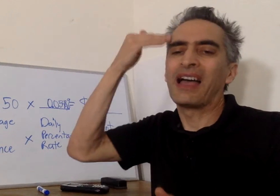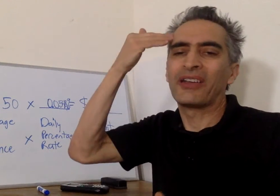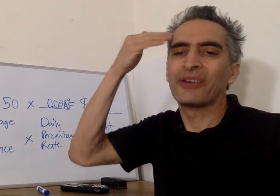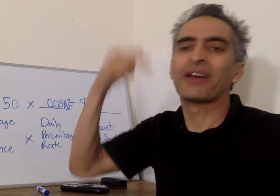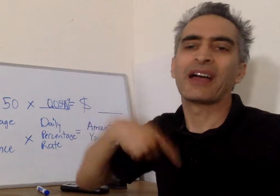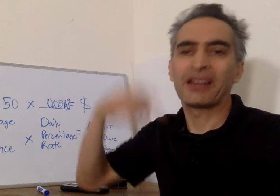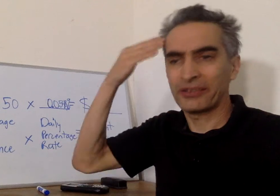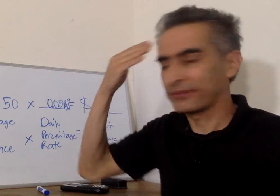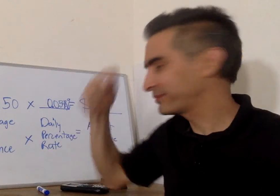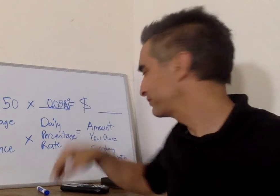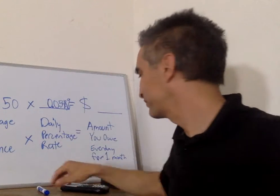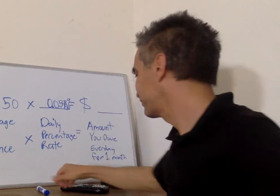I know I know